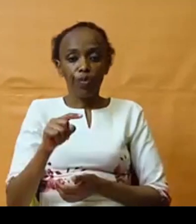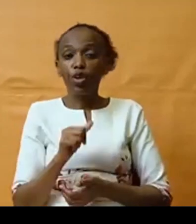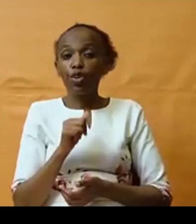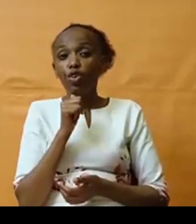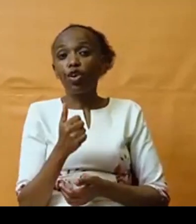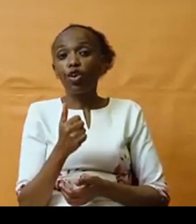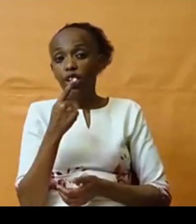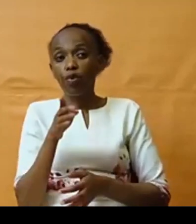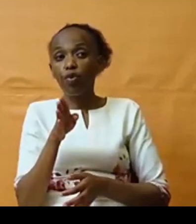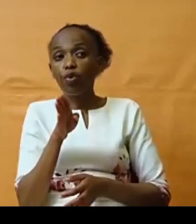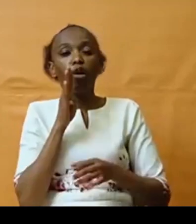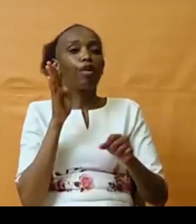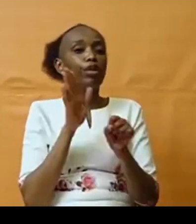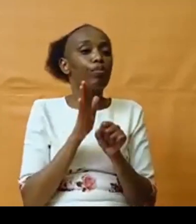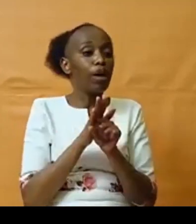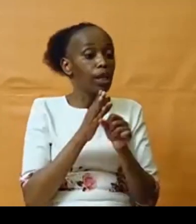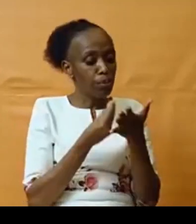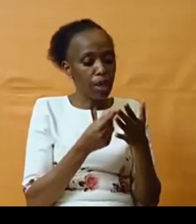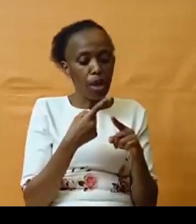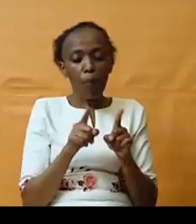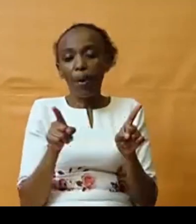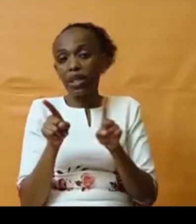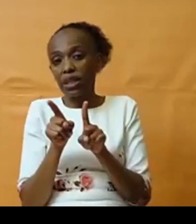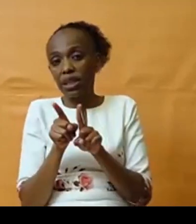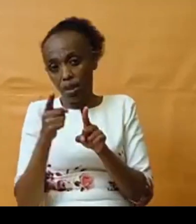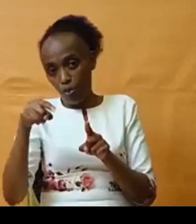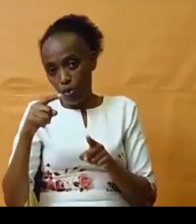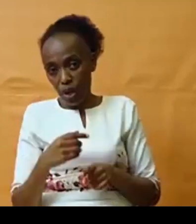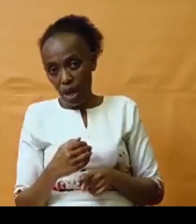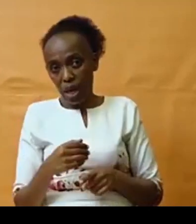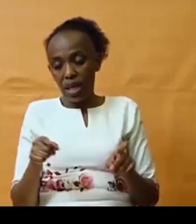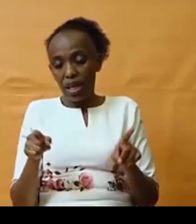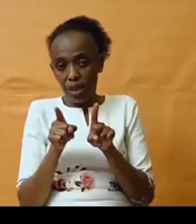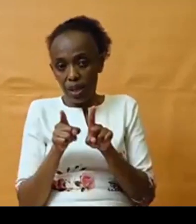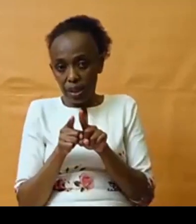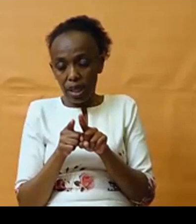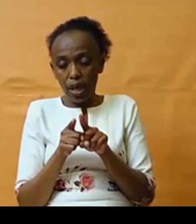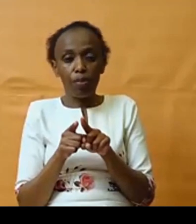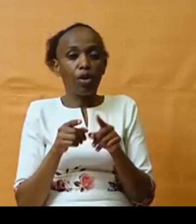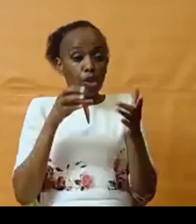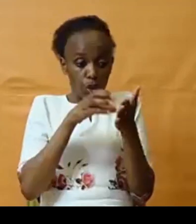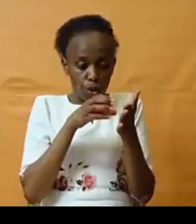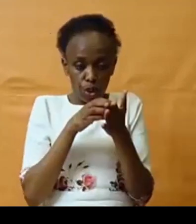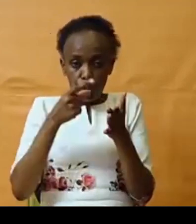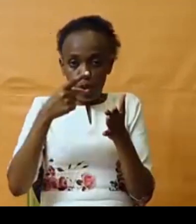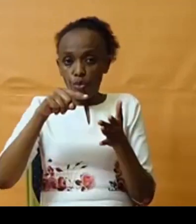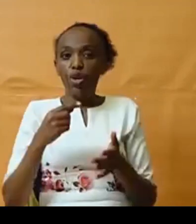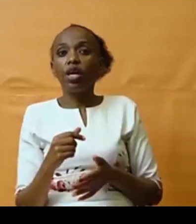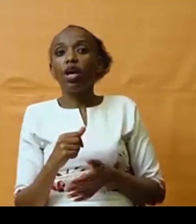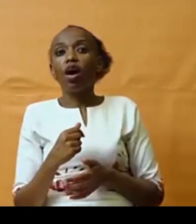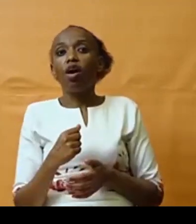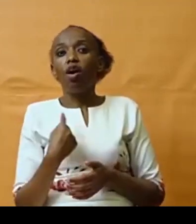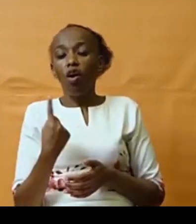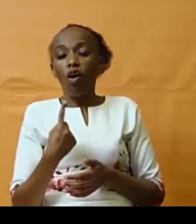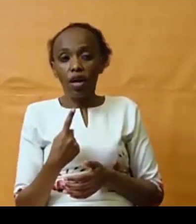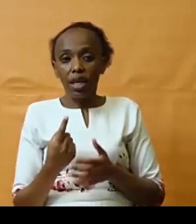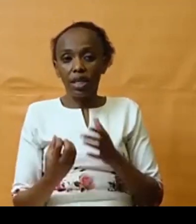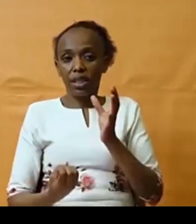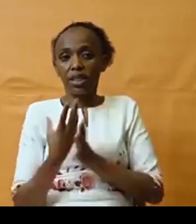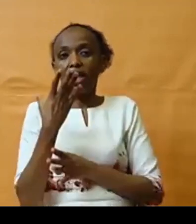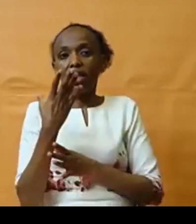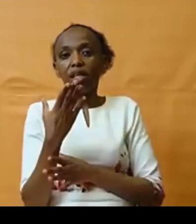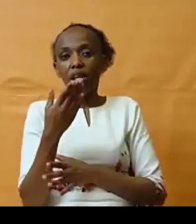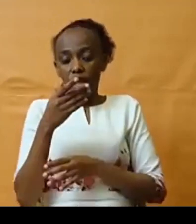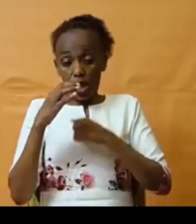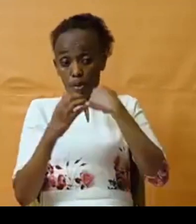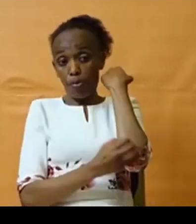borrowed so much, but we are still in the same cycle. We've just perpetuated the poverty